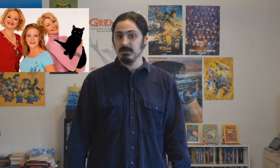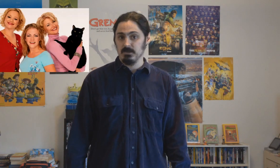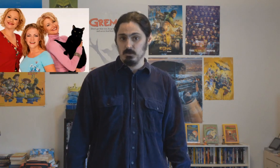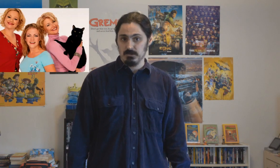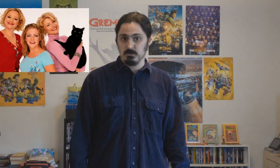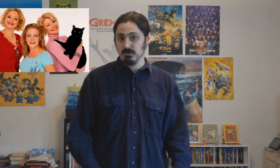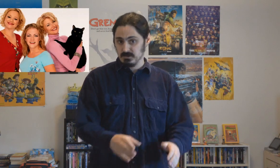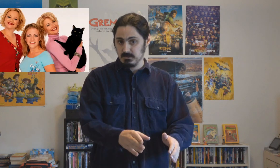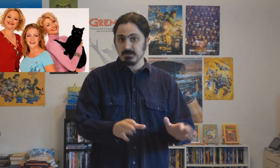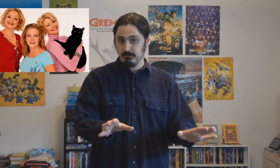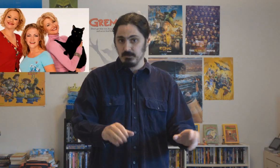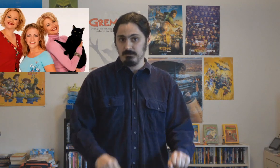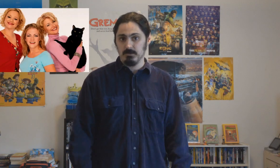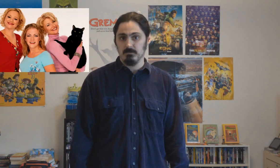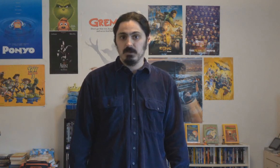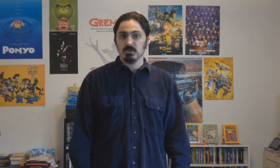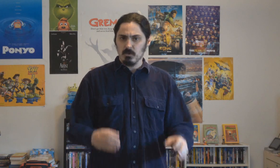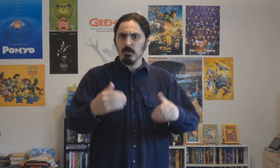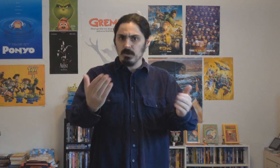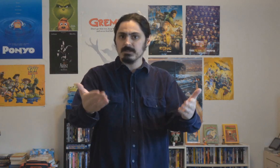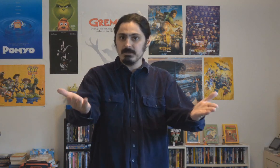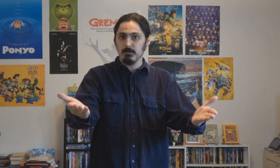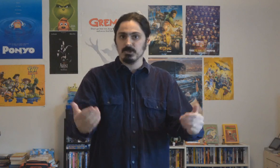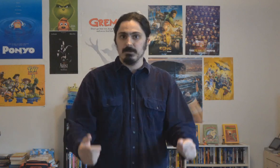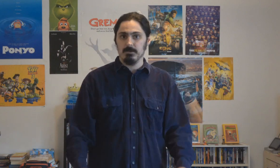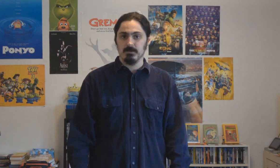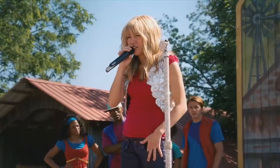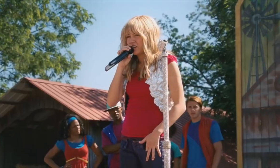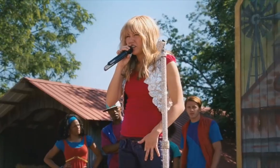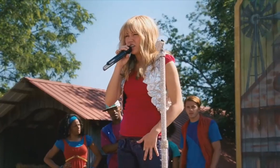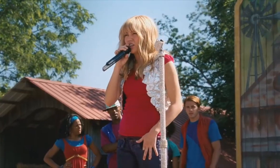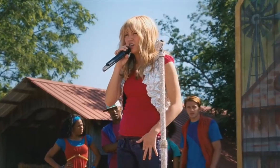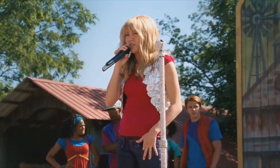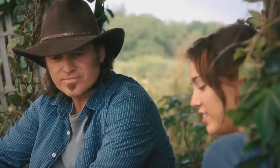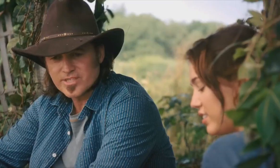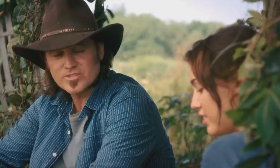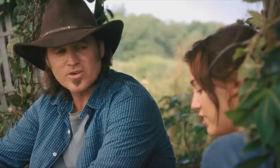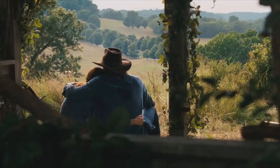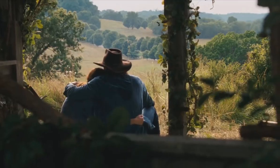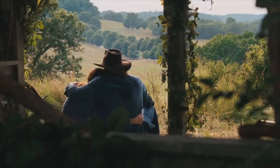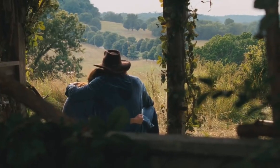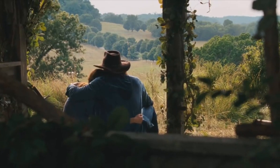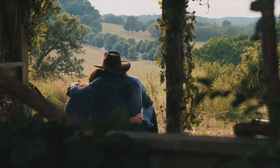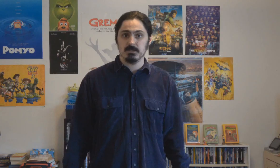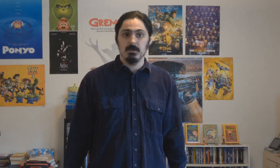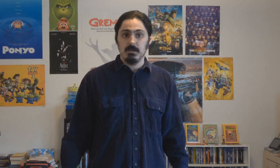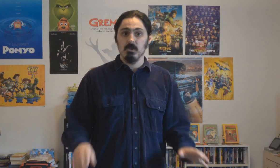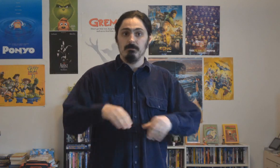Teenage Witch, which is a series I'm very fond of, so I wanted to give him a shoutout. I also want to compliment the soundtrack, which I thought was quite nice. Even though it